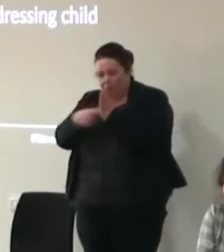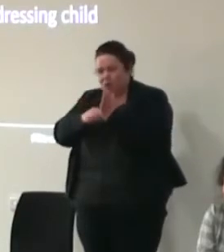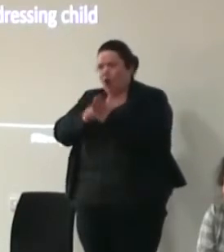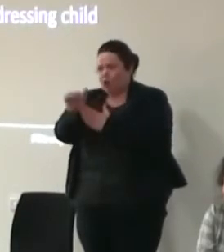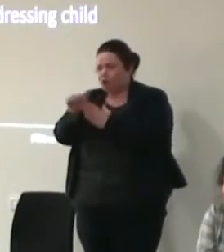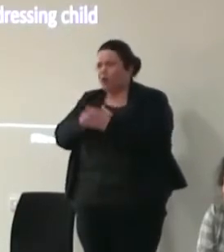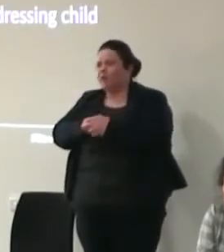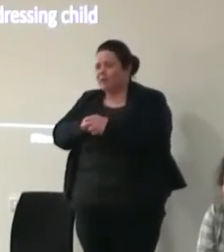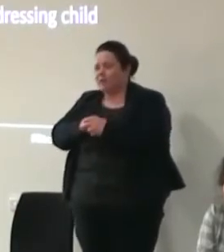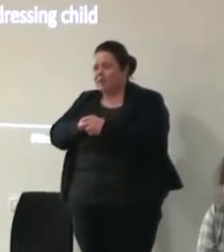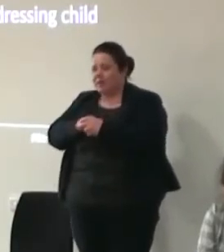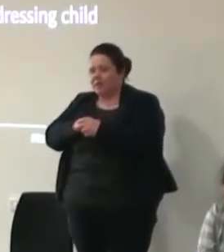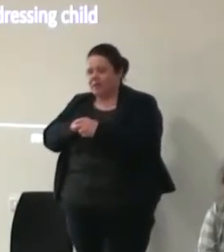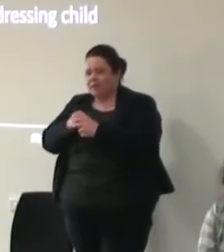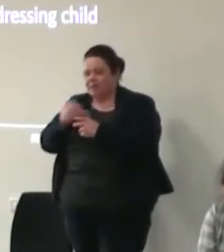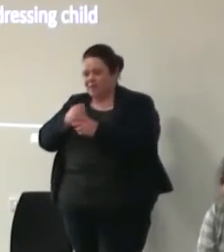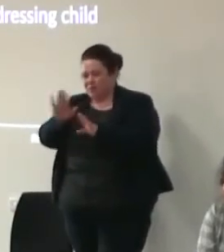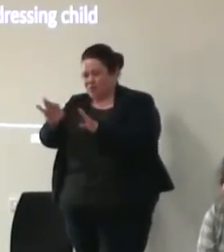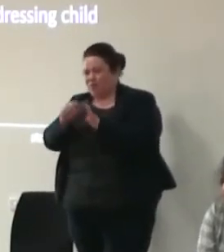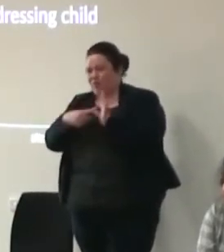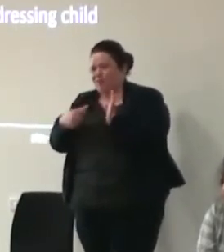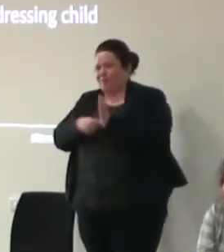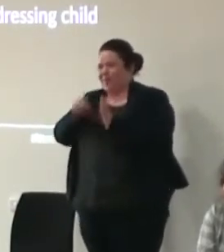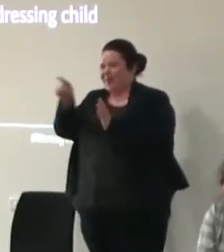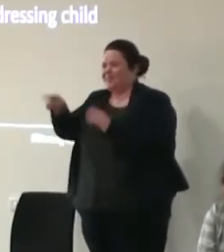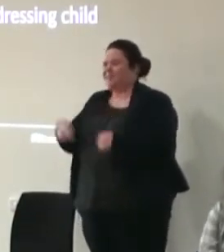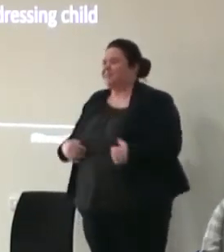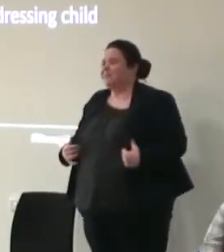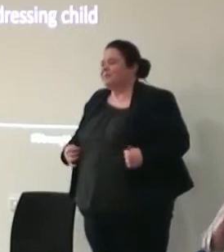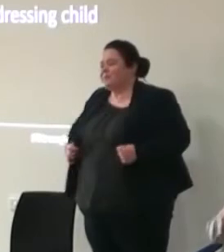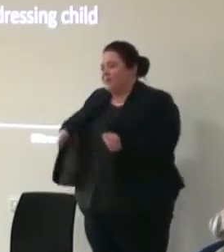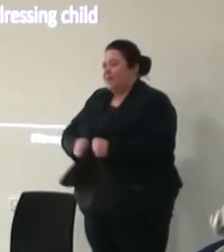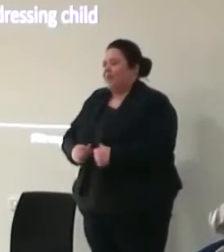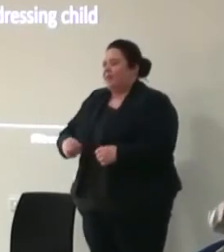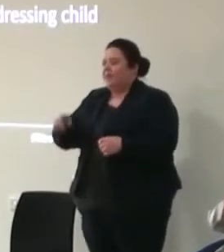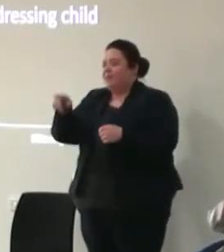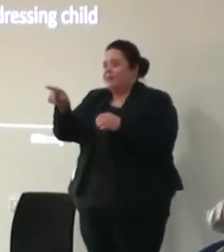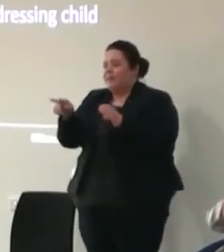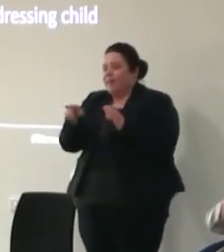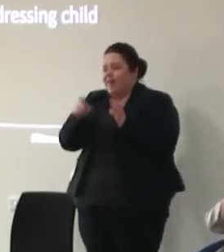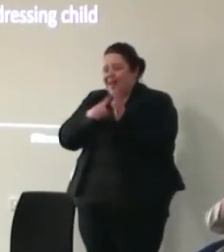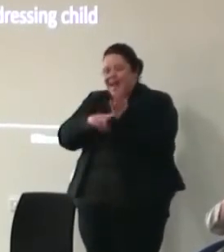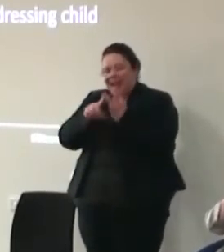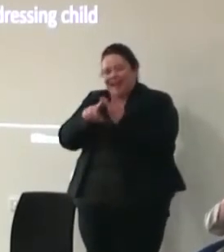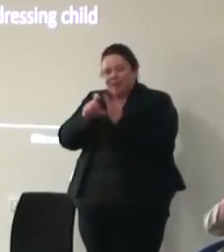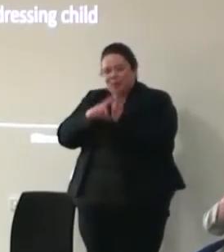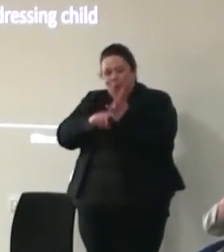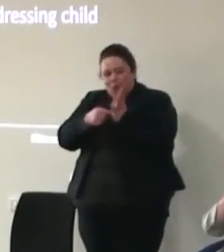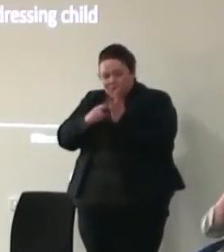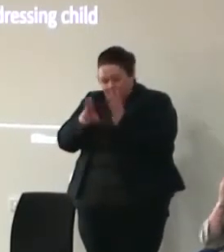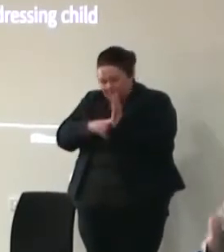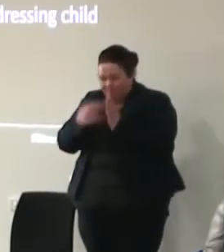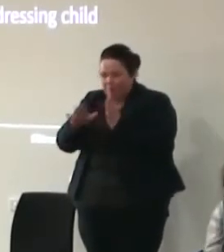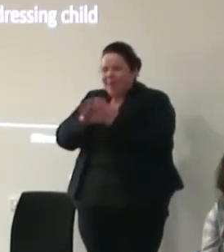well sorry pat is this lady behind you first of all sorry with the mic hi i'm ali walton from headway arts i just wanted to pick up on the idea of